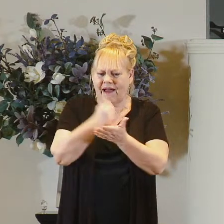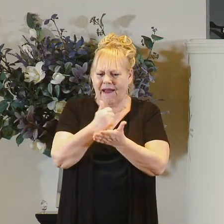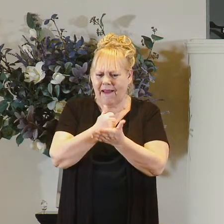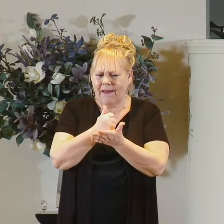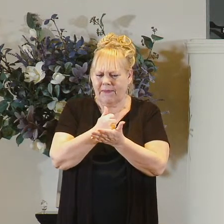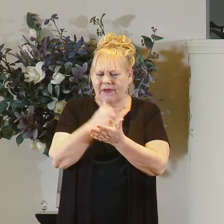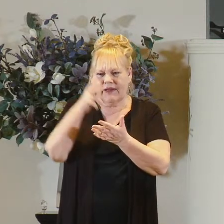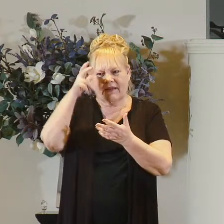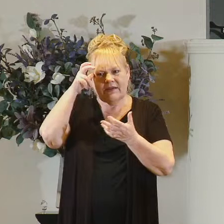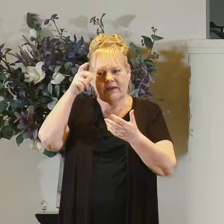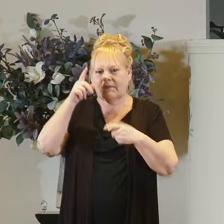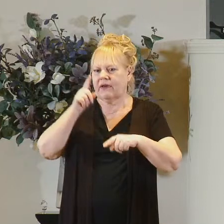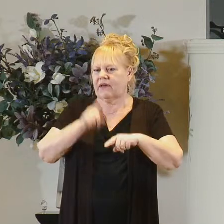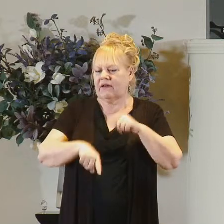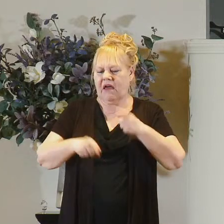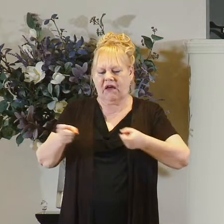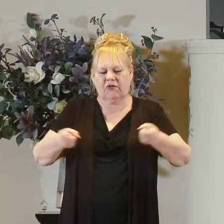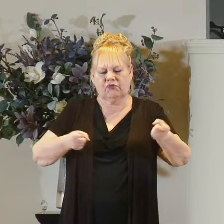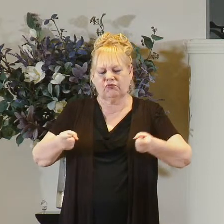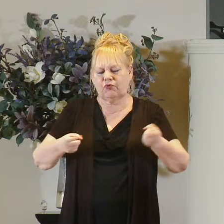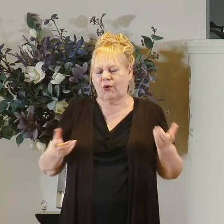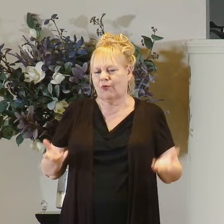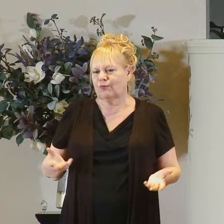the demons just can't be controlled